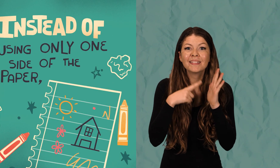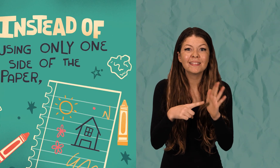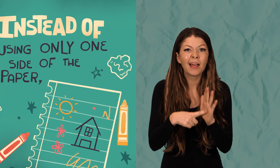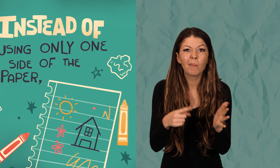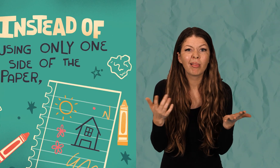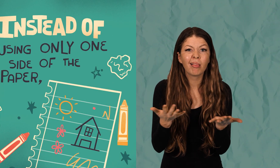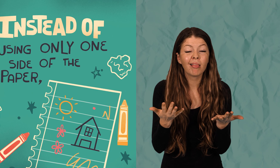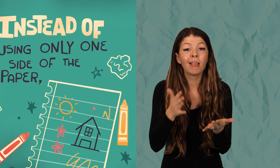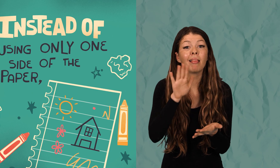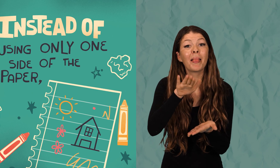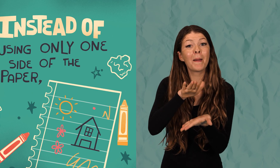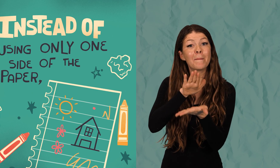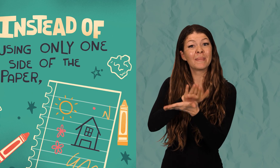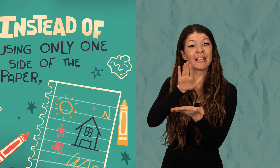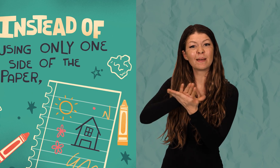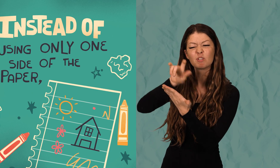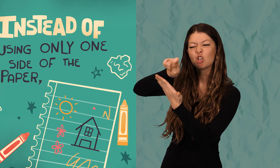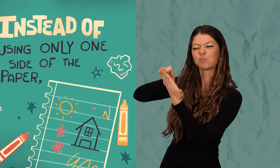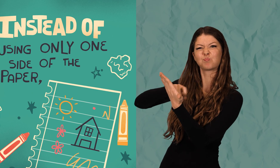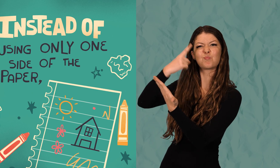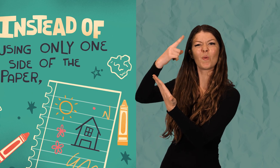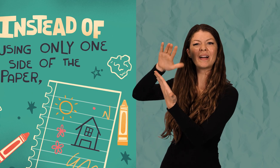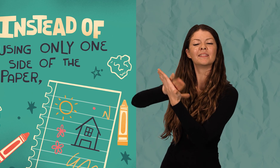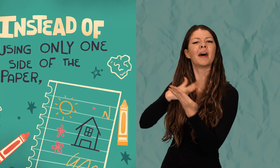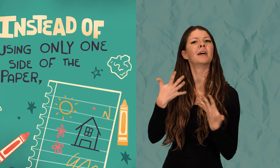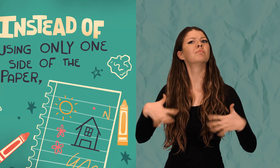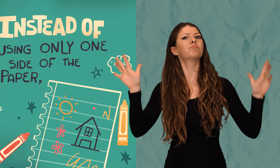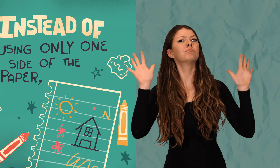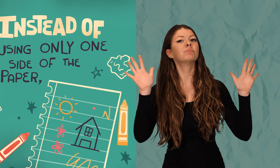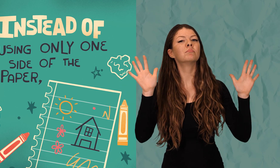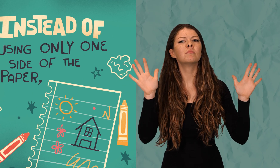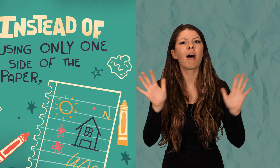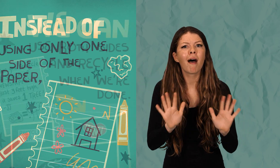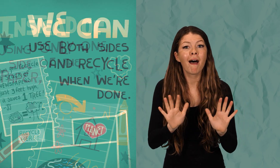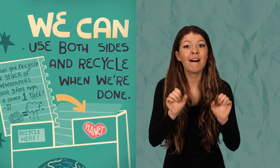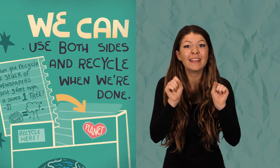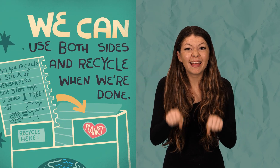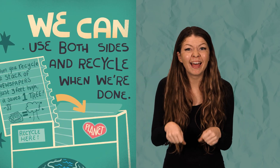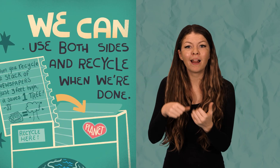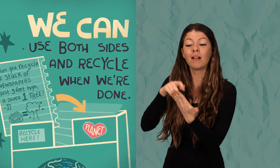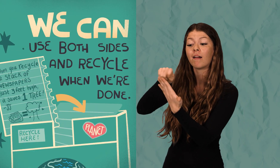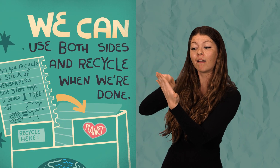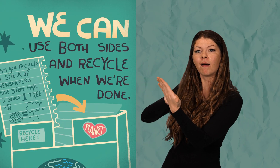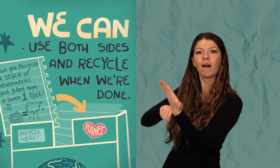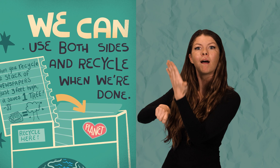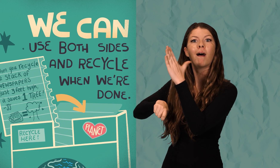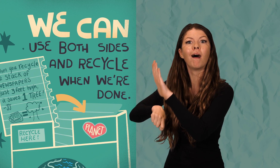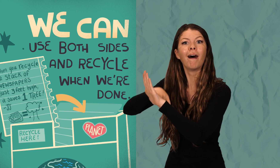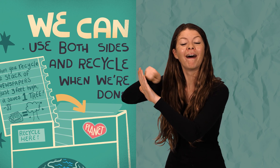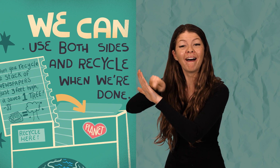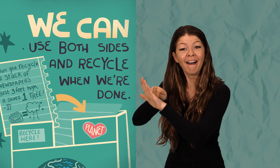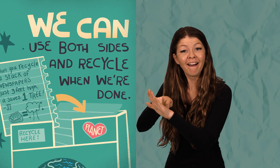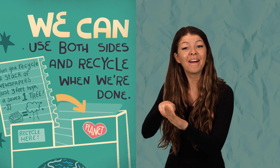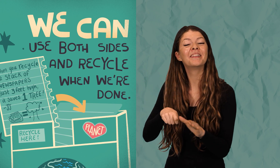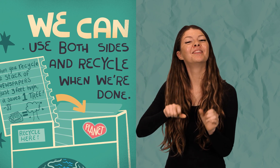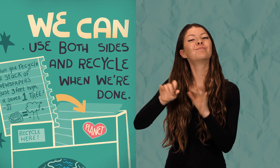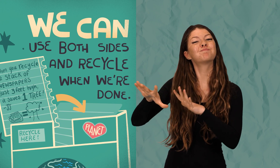Instead of using only one side of the paper, we can use both sides and recycle when we are done.